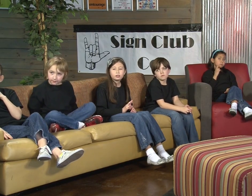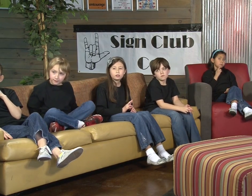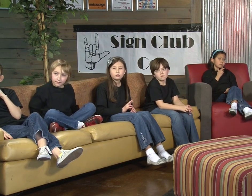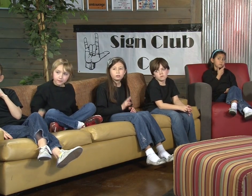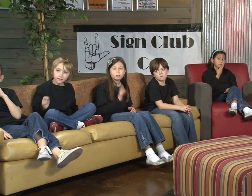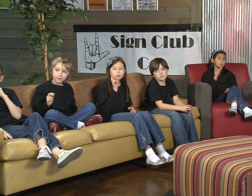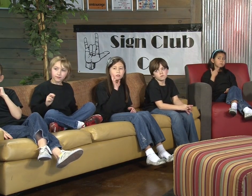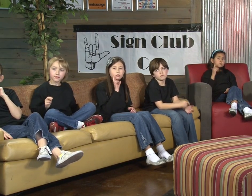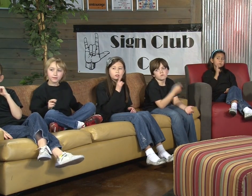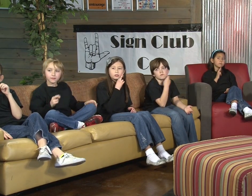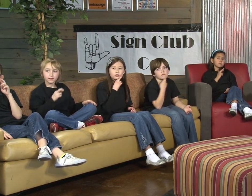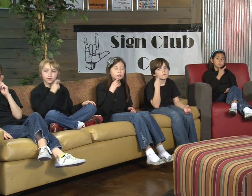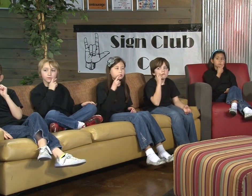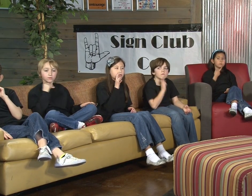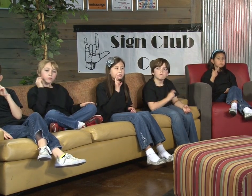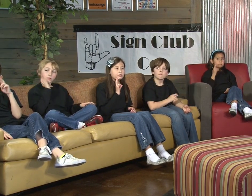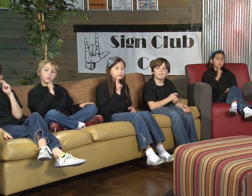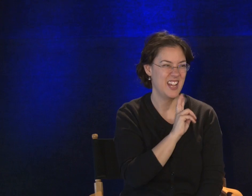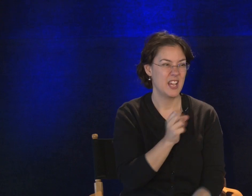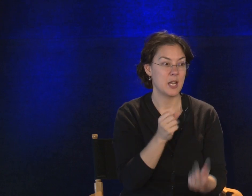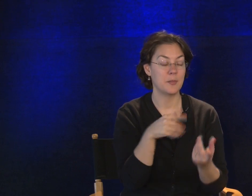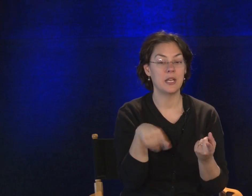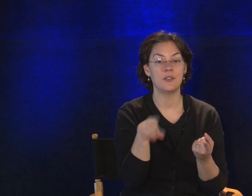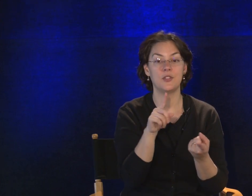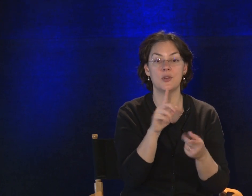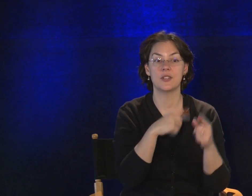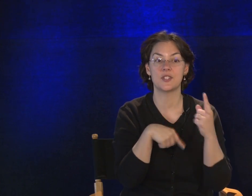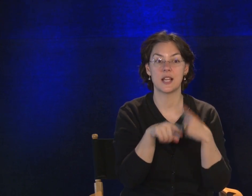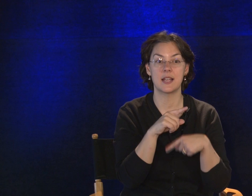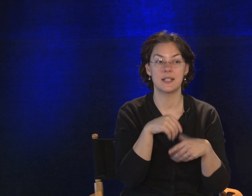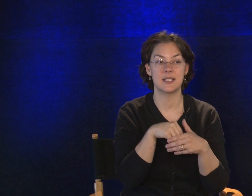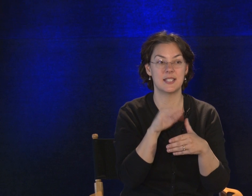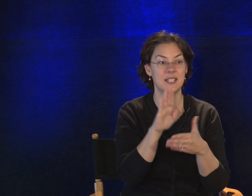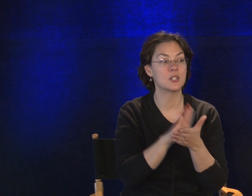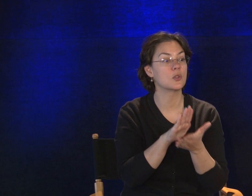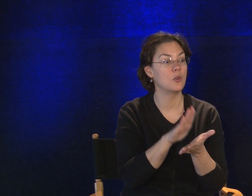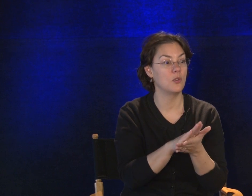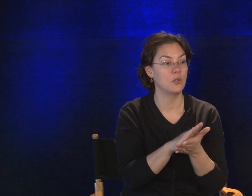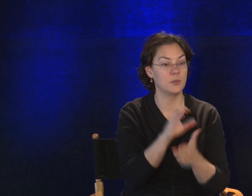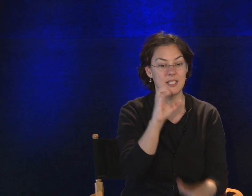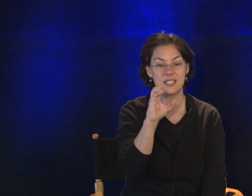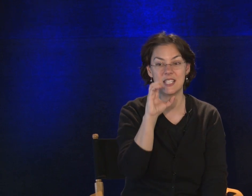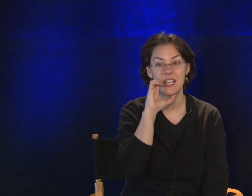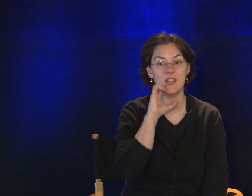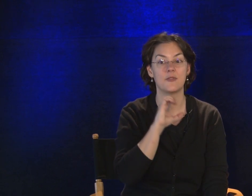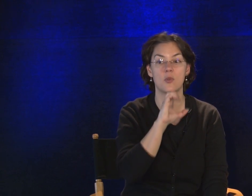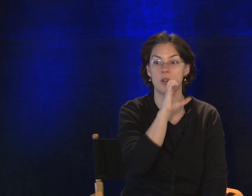Restaurant. Good. Now, many of you have signed this in school with a C for